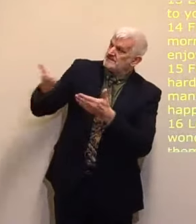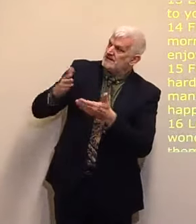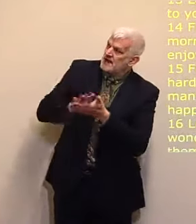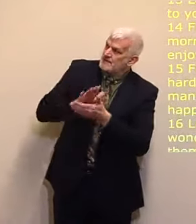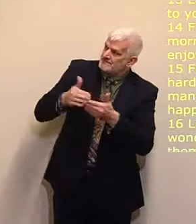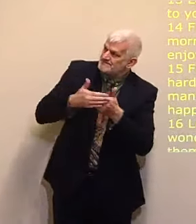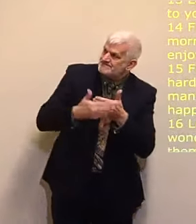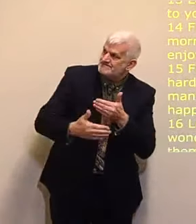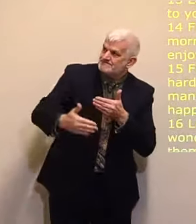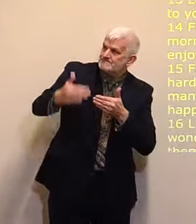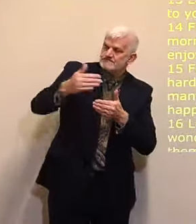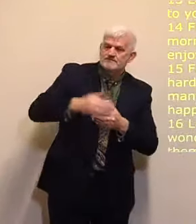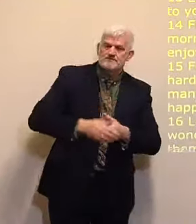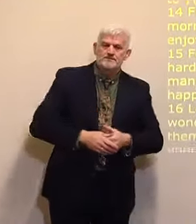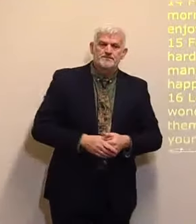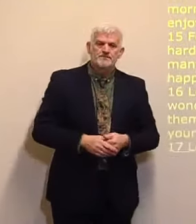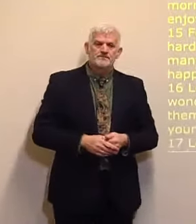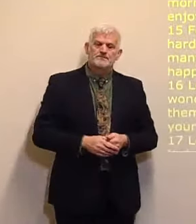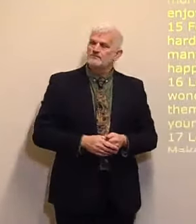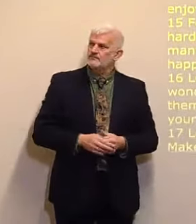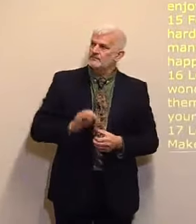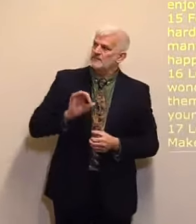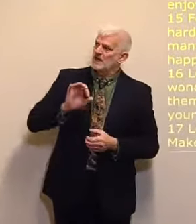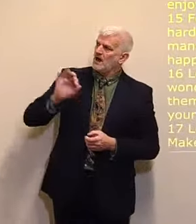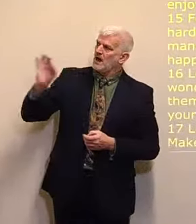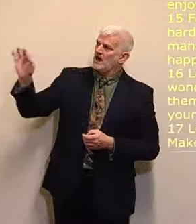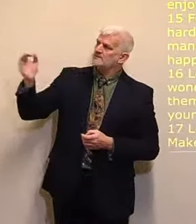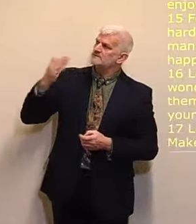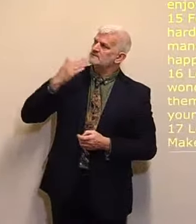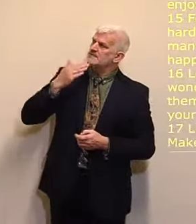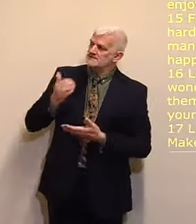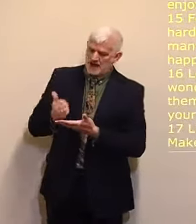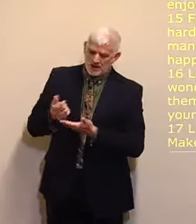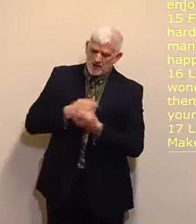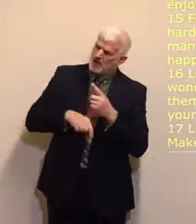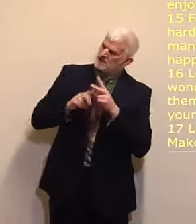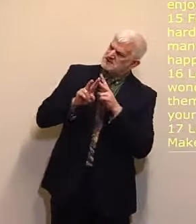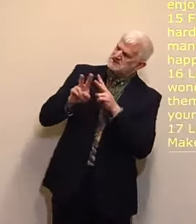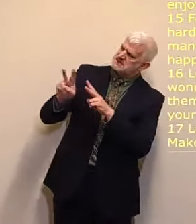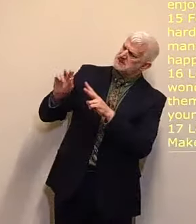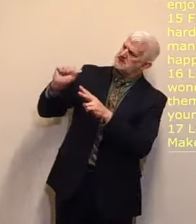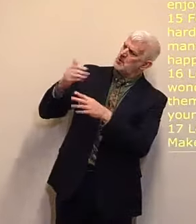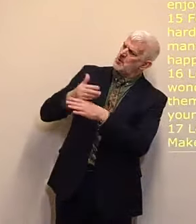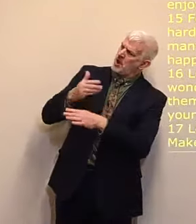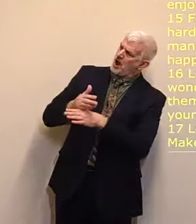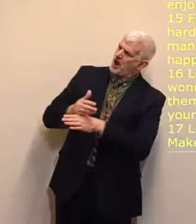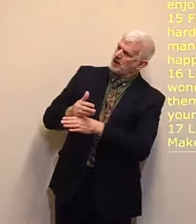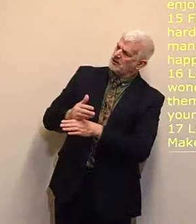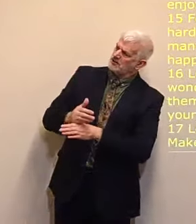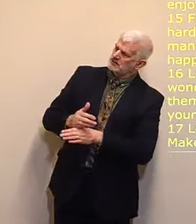Let thy work appear unto thy servants And thy glory unto their children